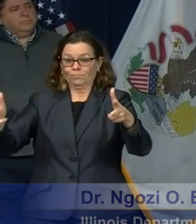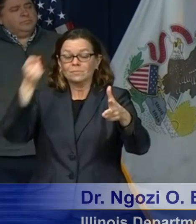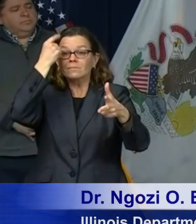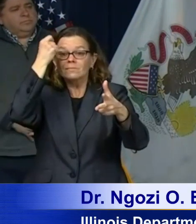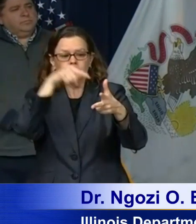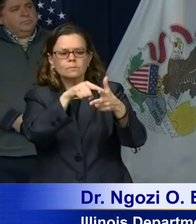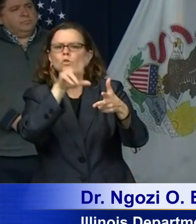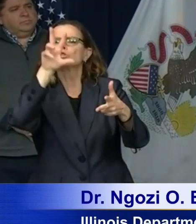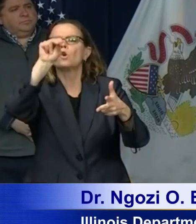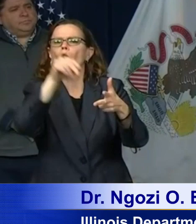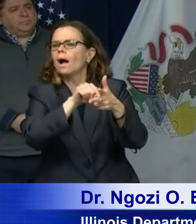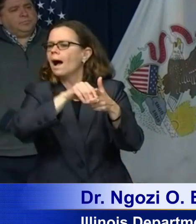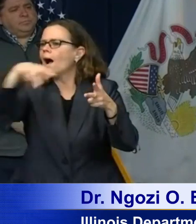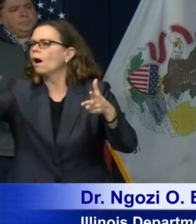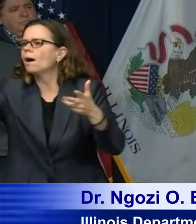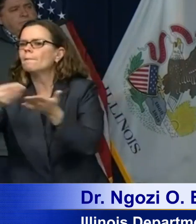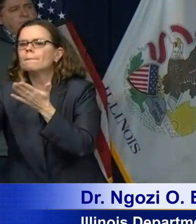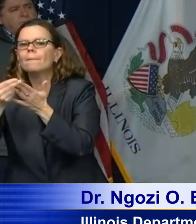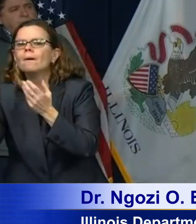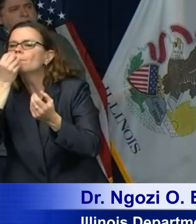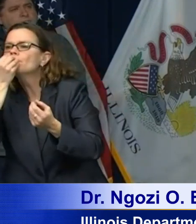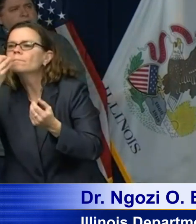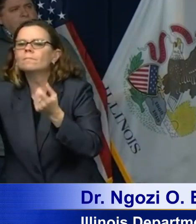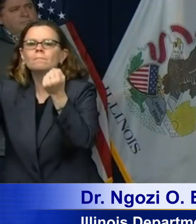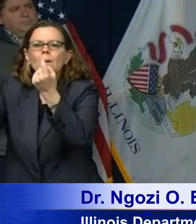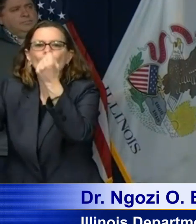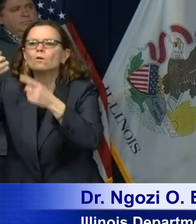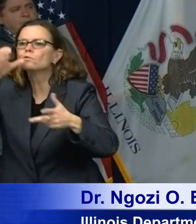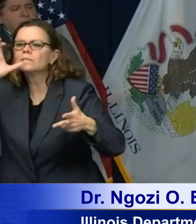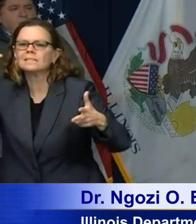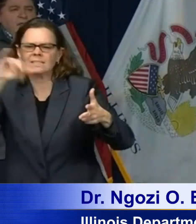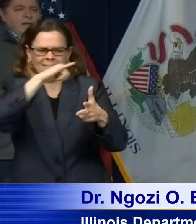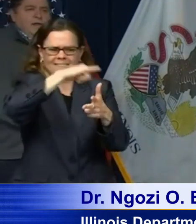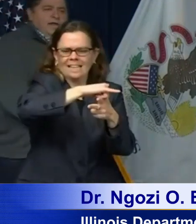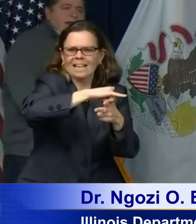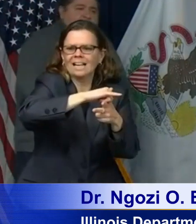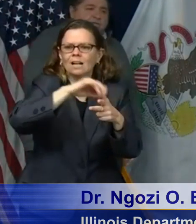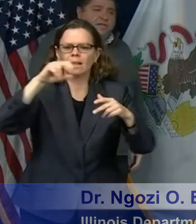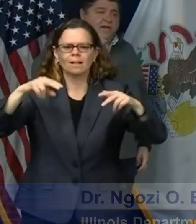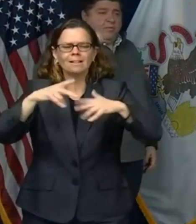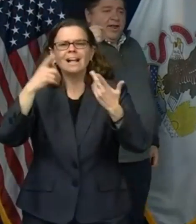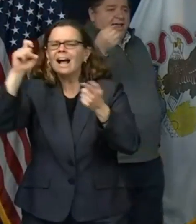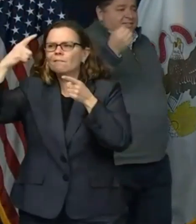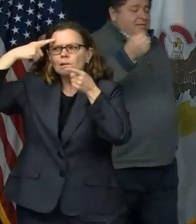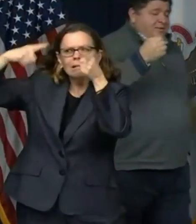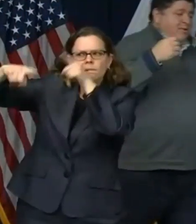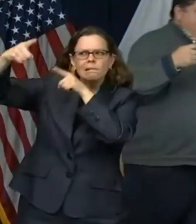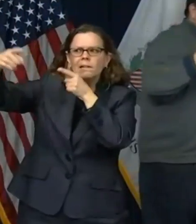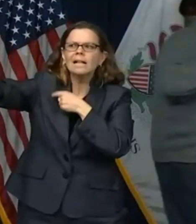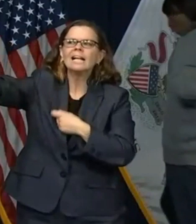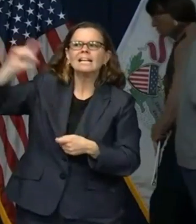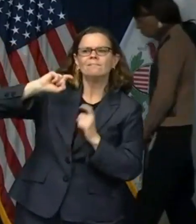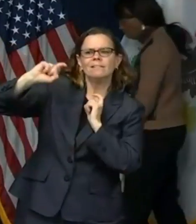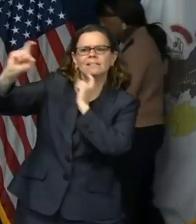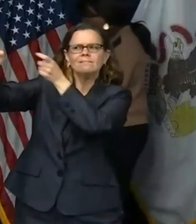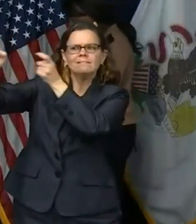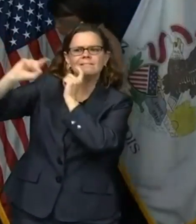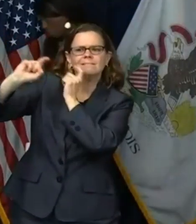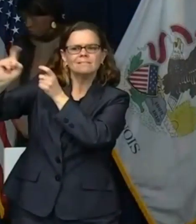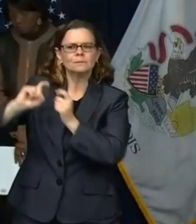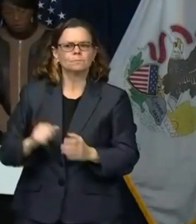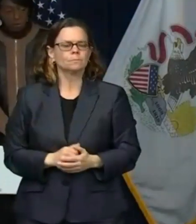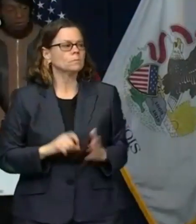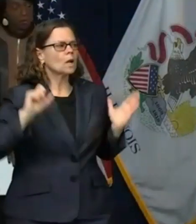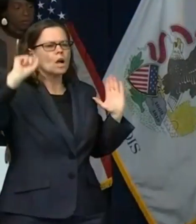people have a little bit of the comforts that they're used to while keeping everyone safe. Okay. I just want to add something to an answer I gave a moment